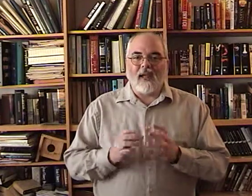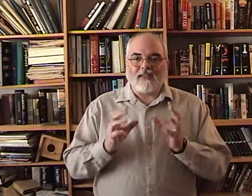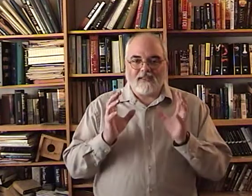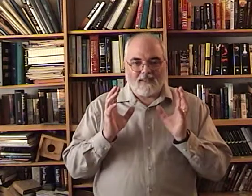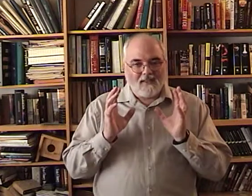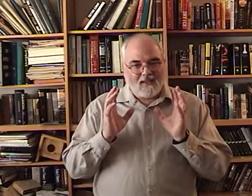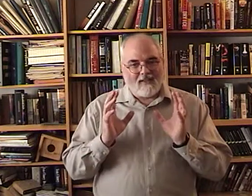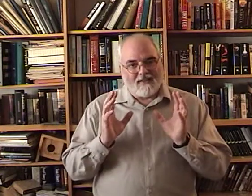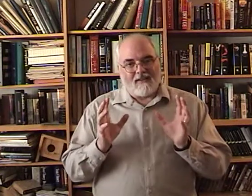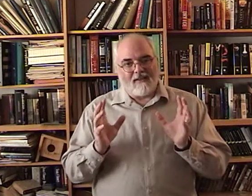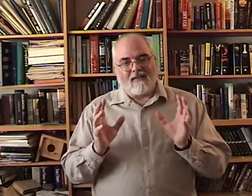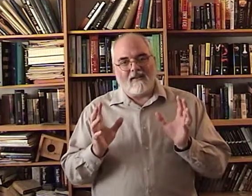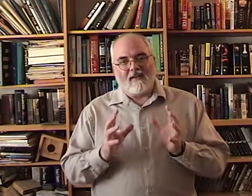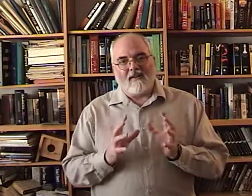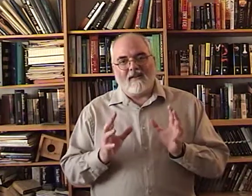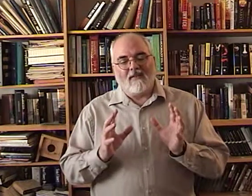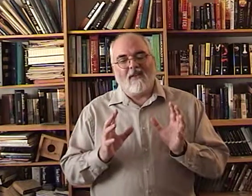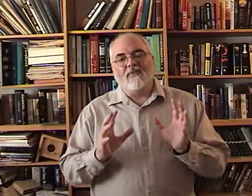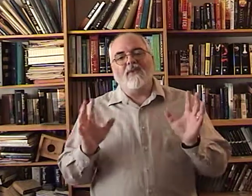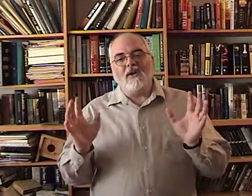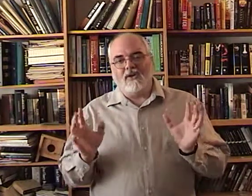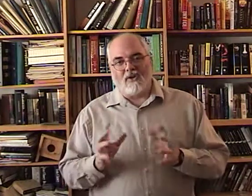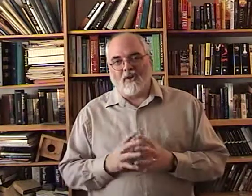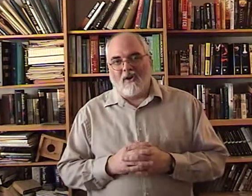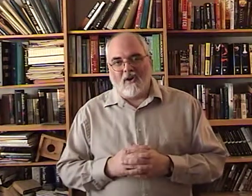that's the fears are gone.